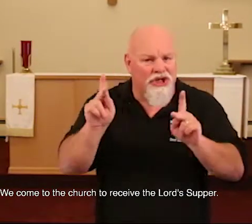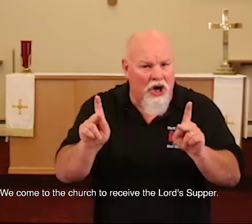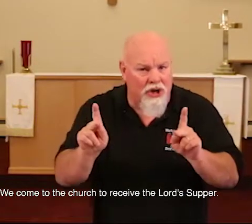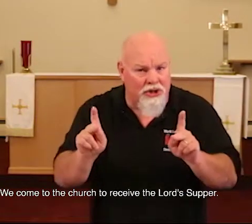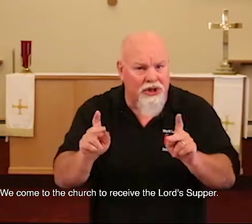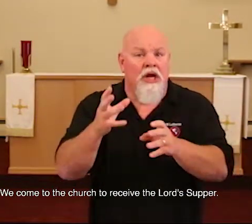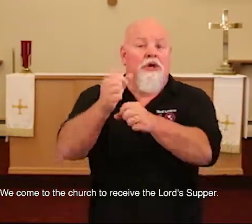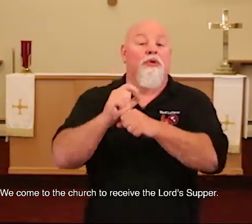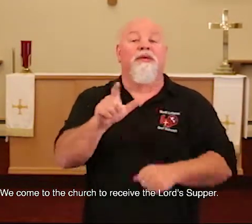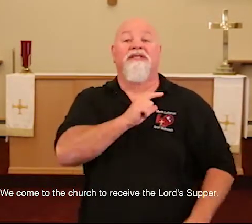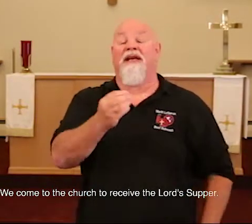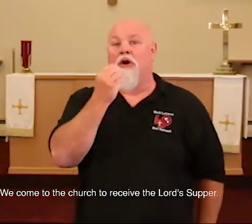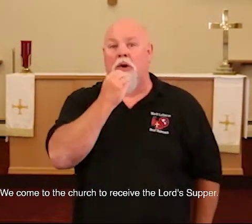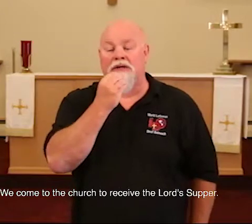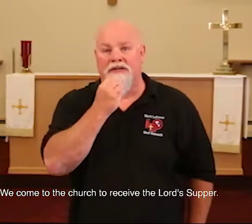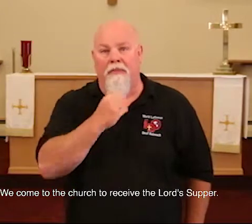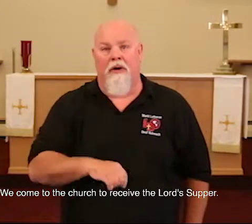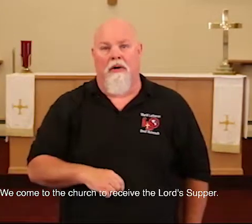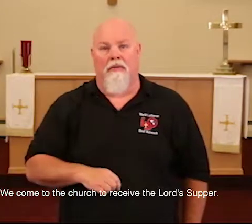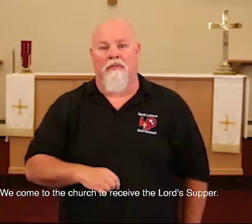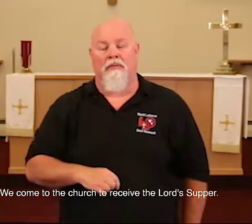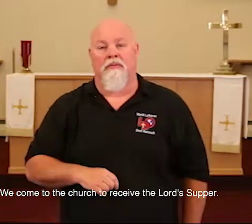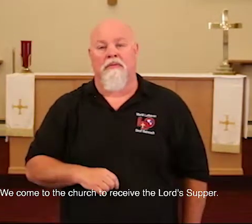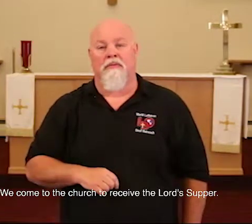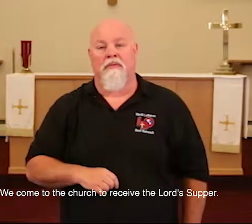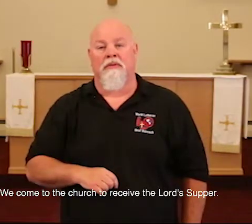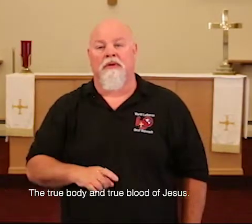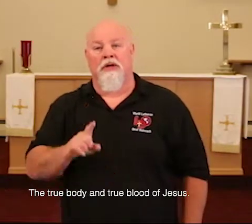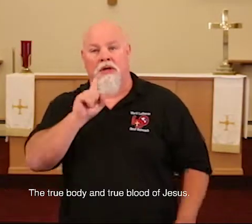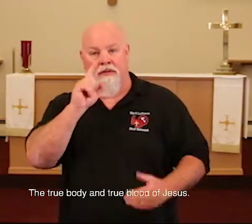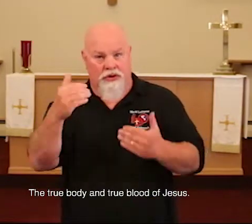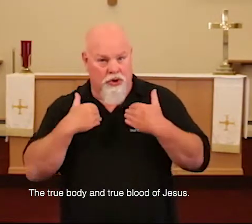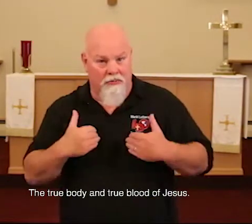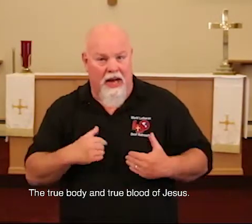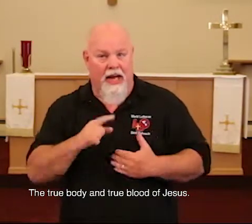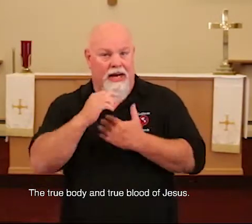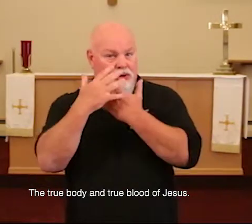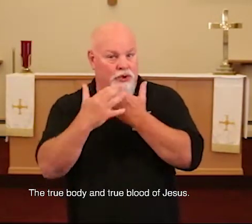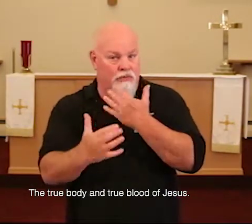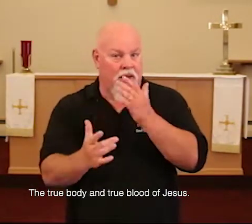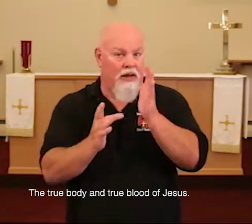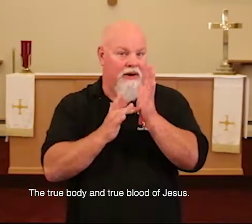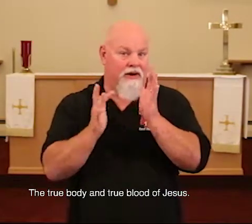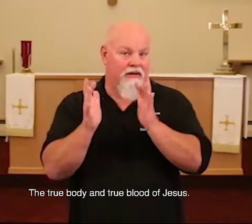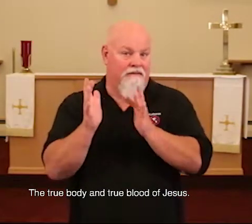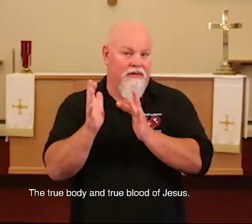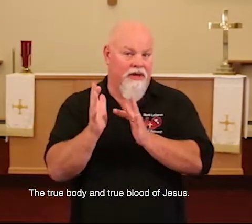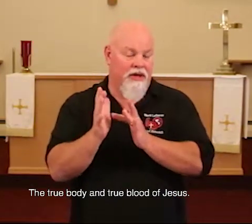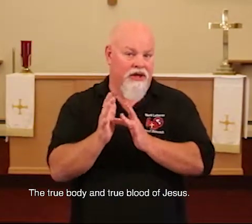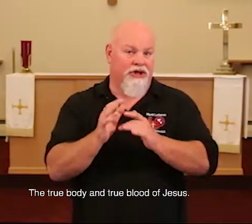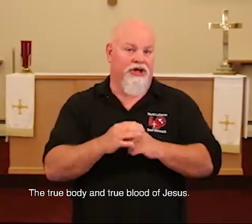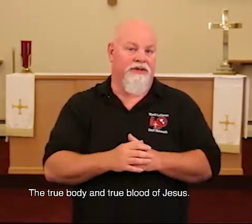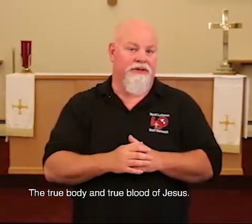church to receive the Lord's Supper. The true body and the true blood of Jesus.